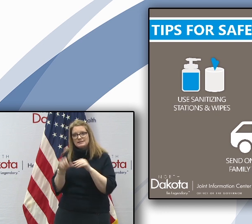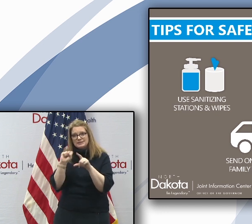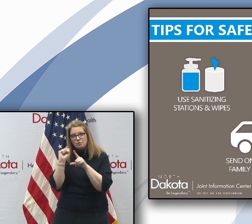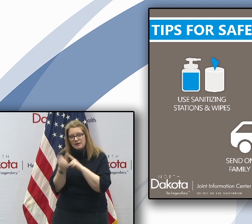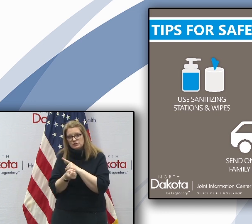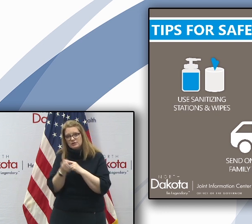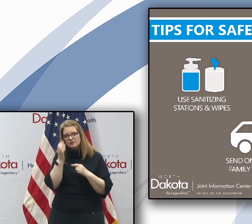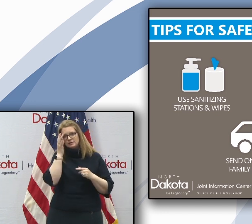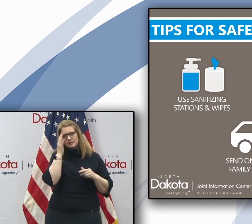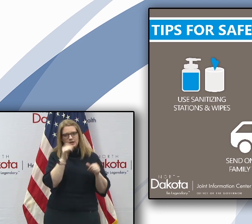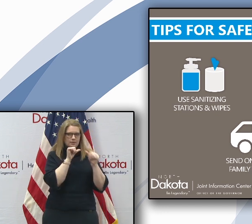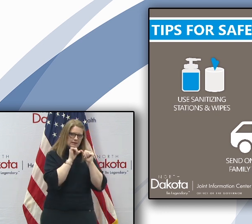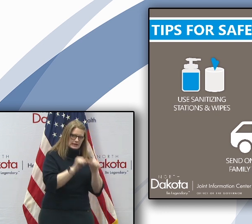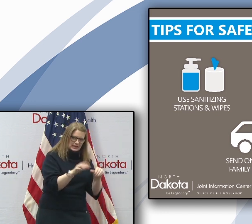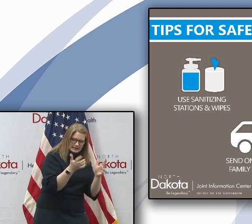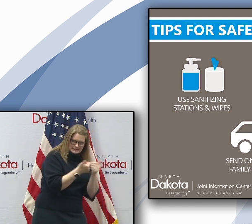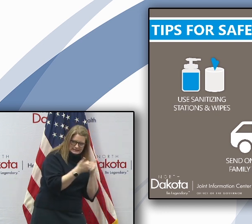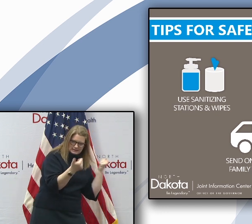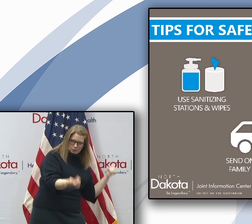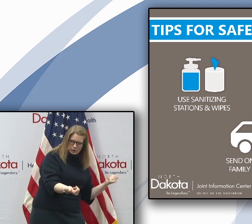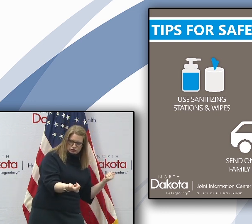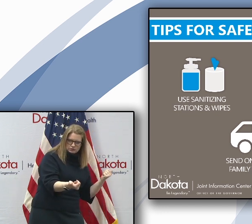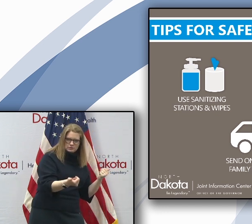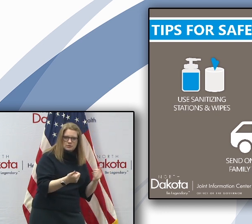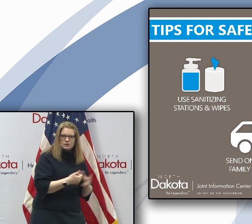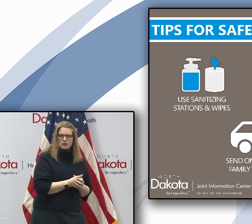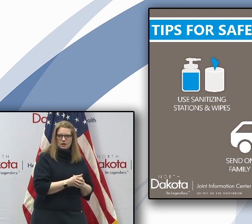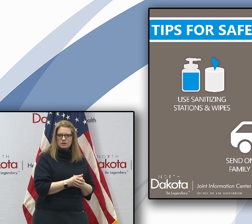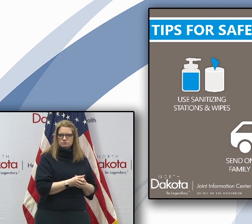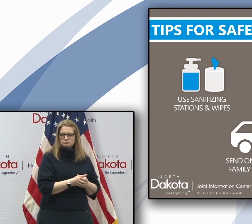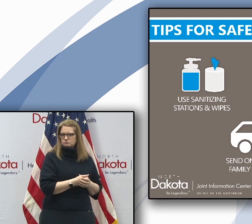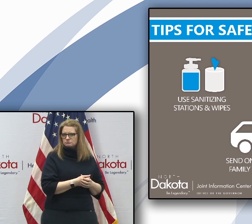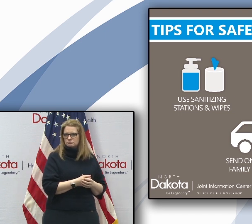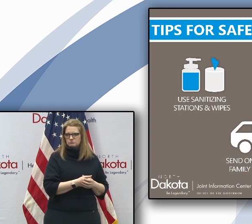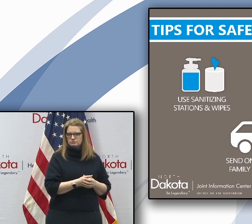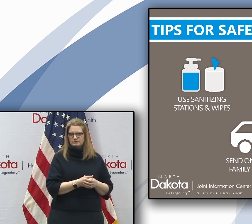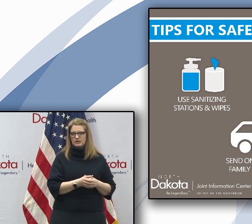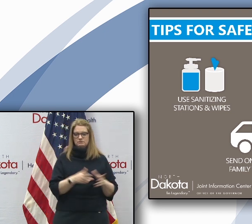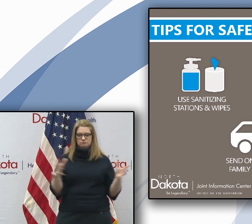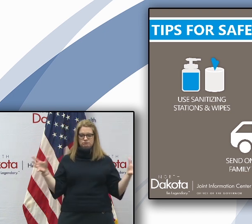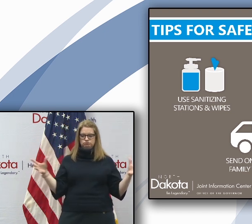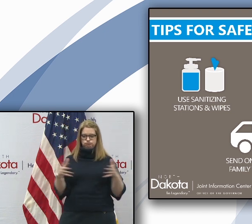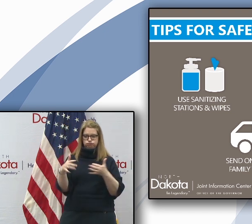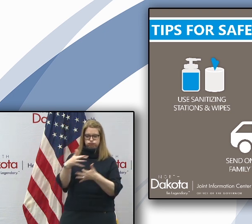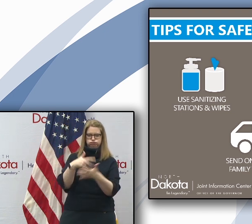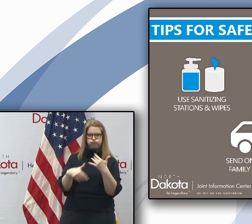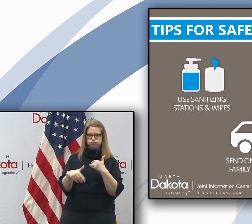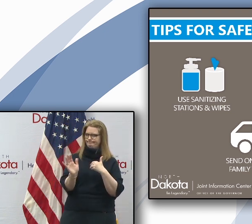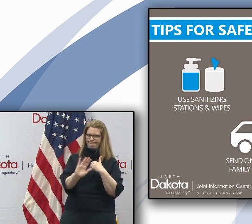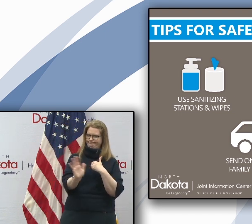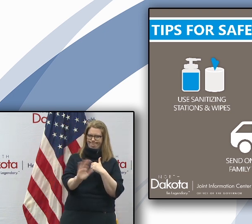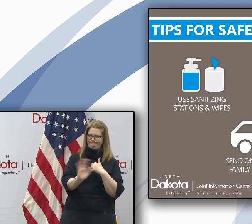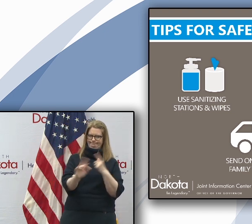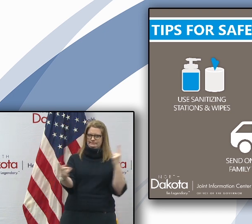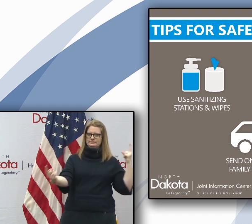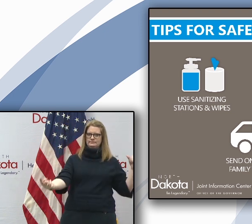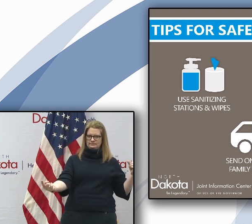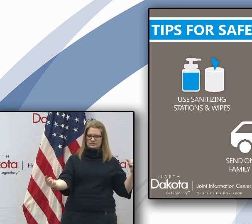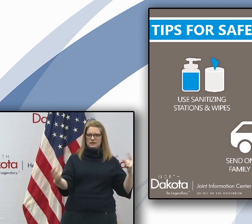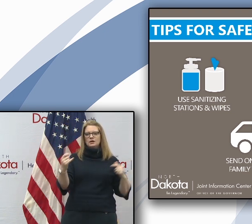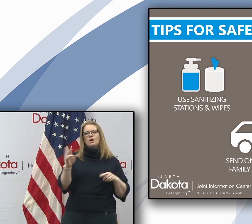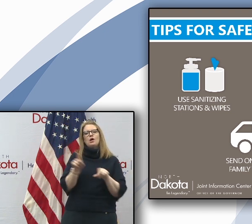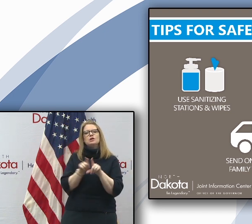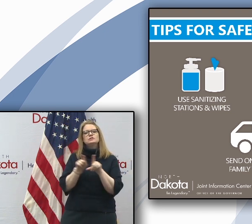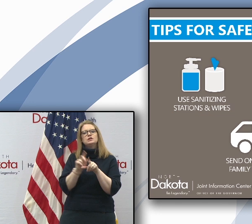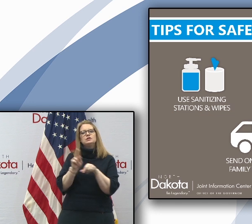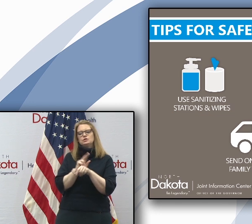uh, maintaining that separation. And again, uh, avoid the social gatherings, plan your shopping list prior, and if they available, use online